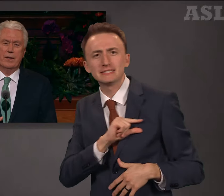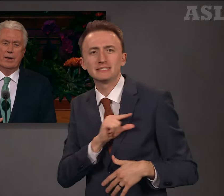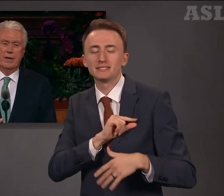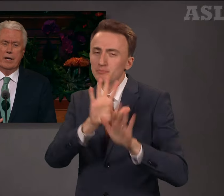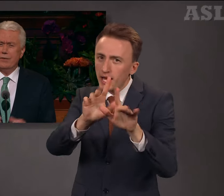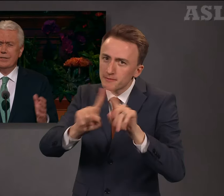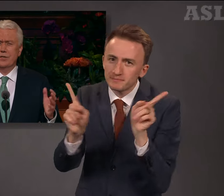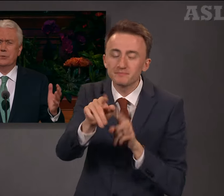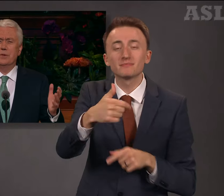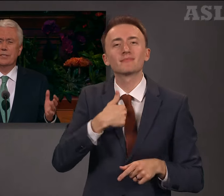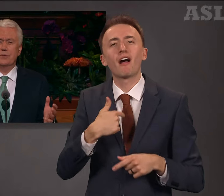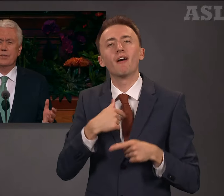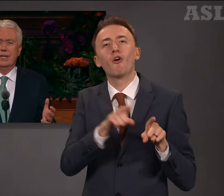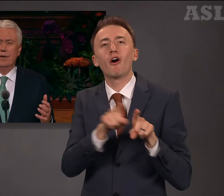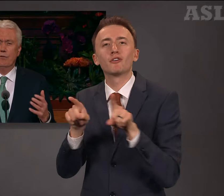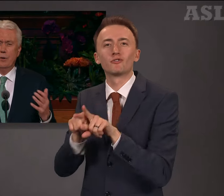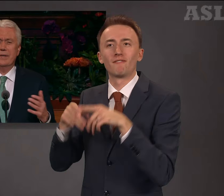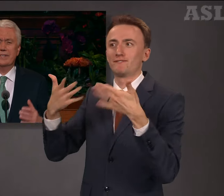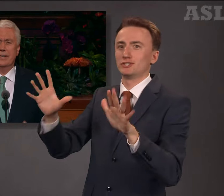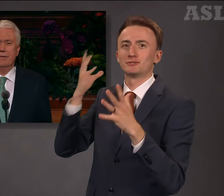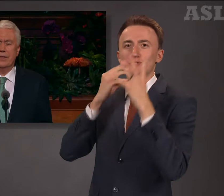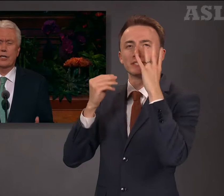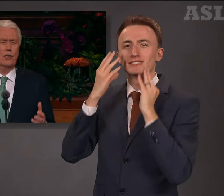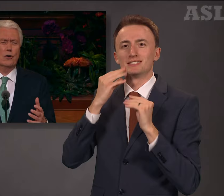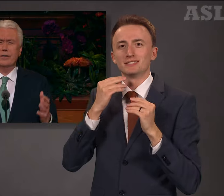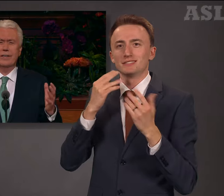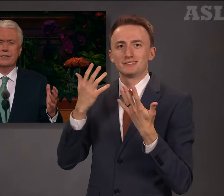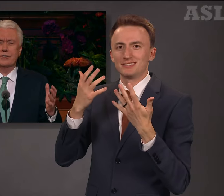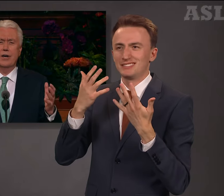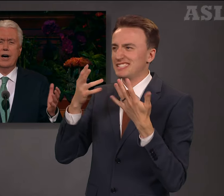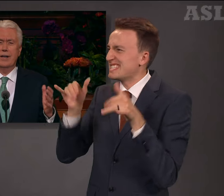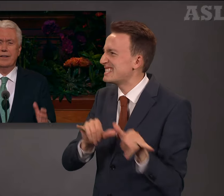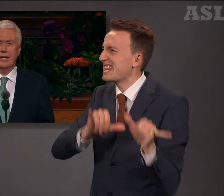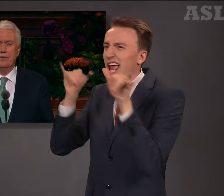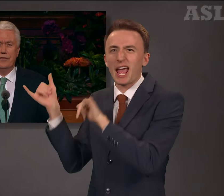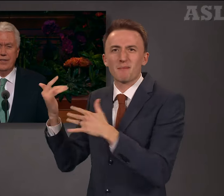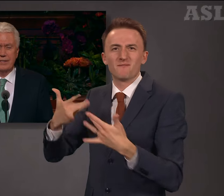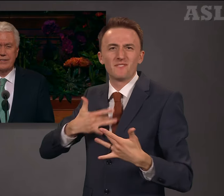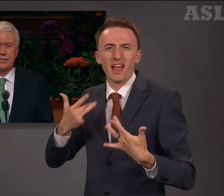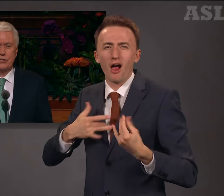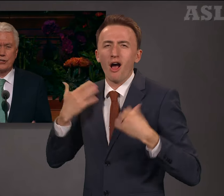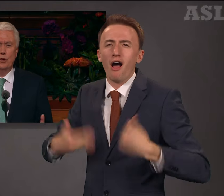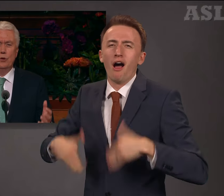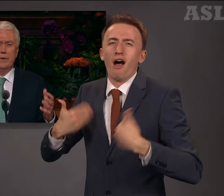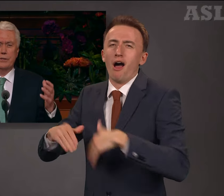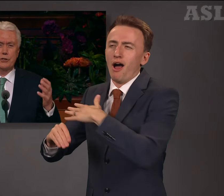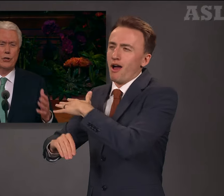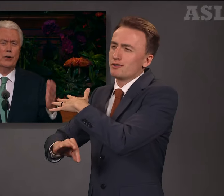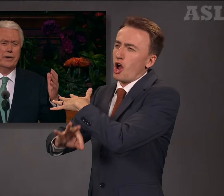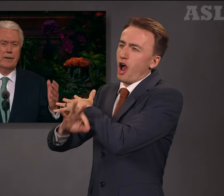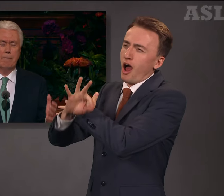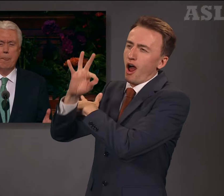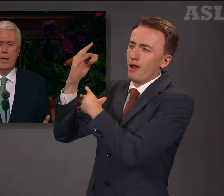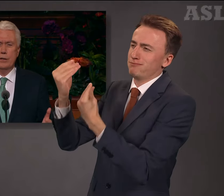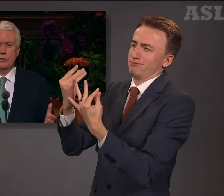I have also experienced for myself the glorious dawn that fills the soul with joy, so